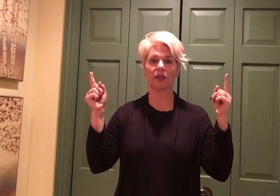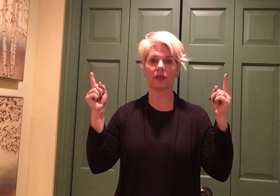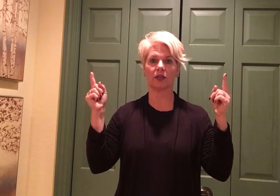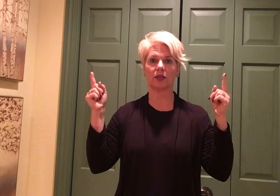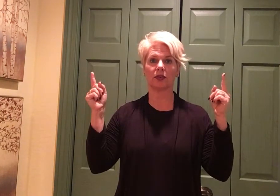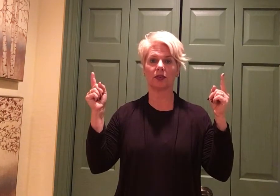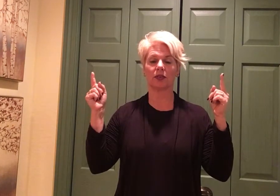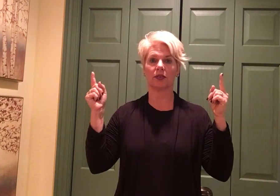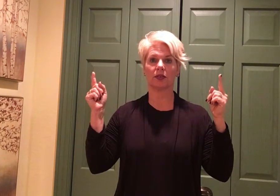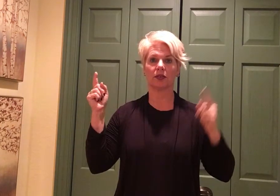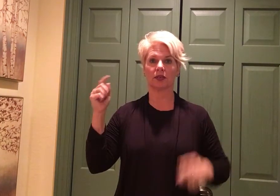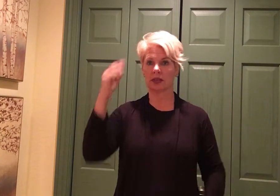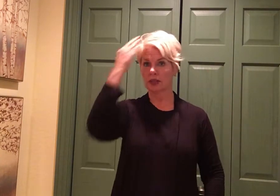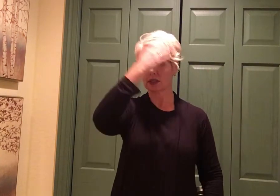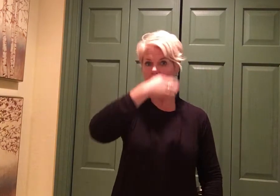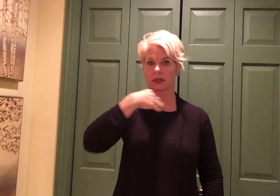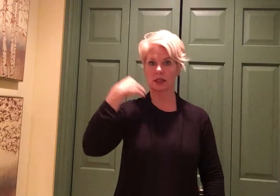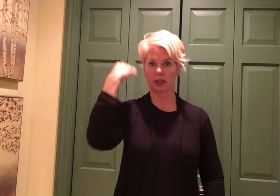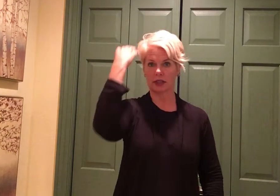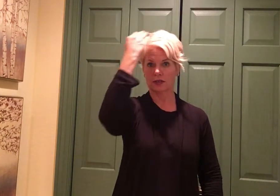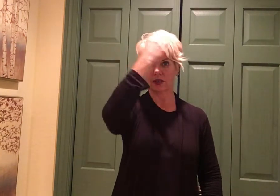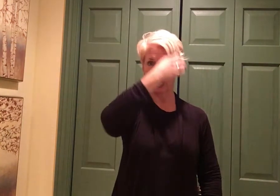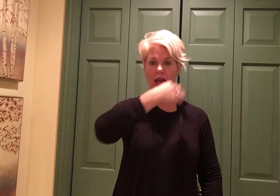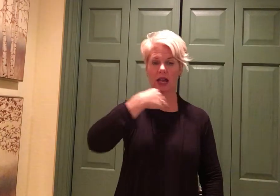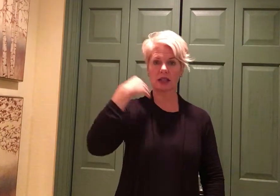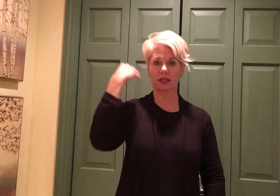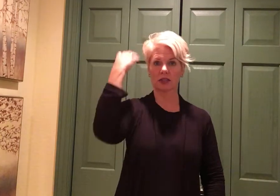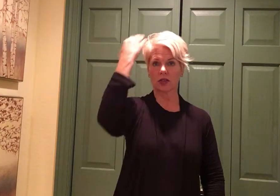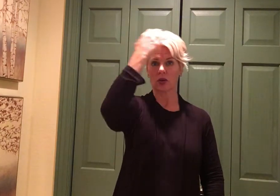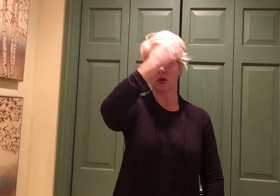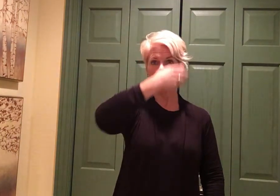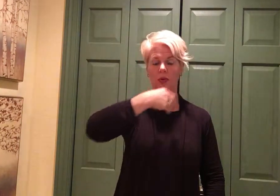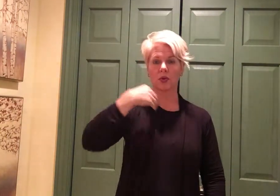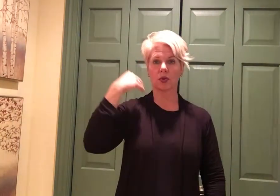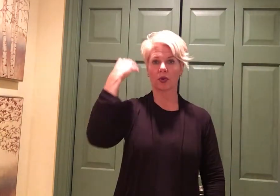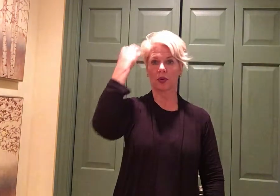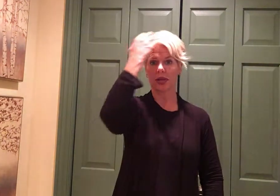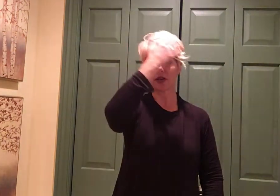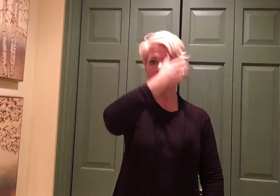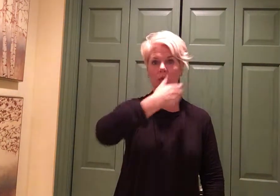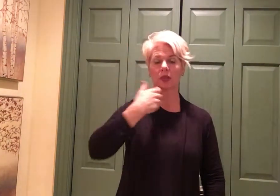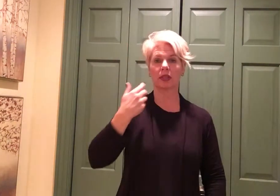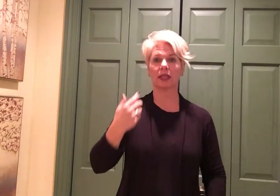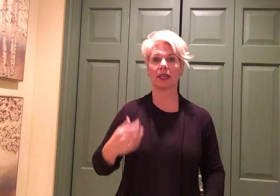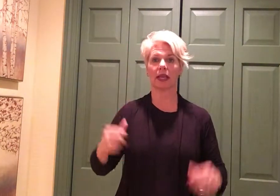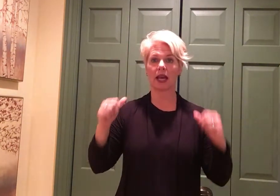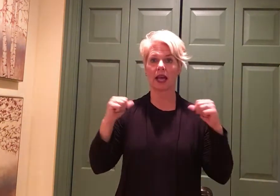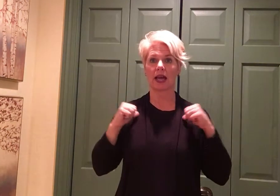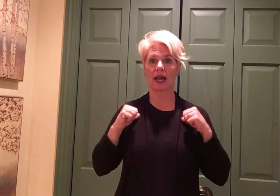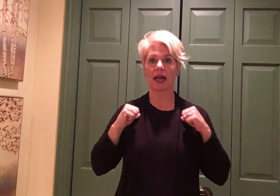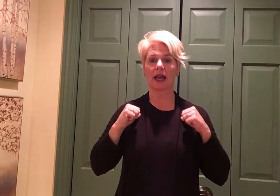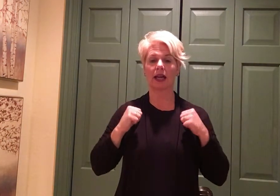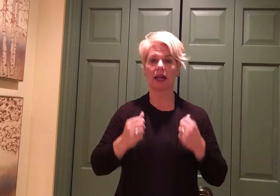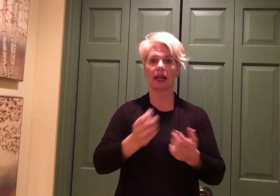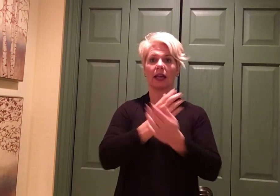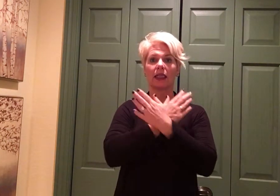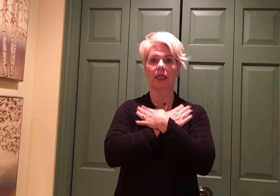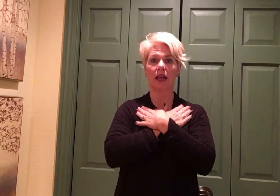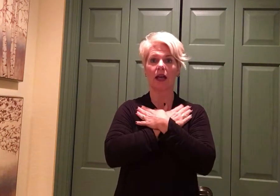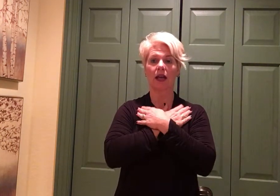Son of God, so pure and holy, I love